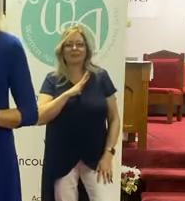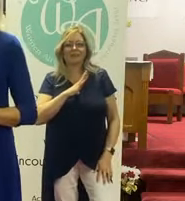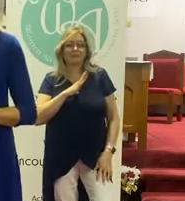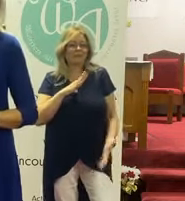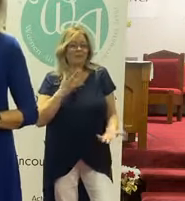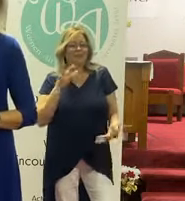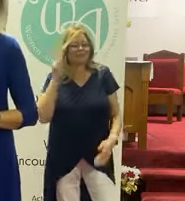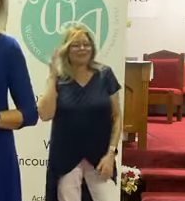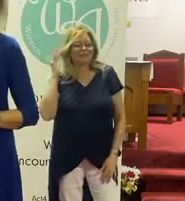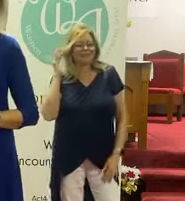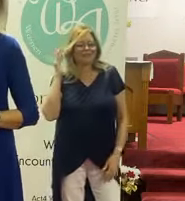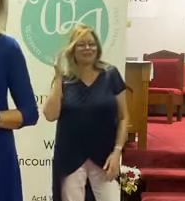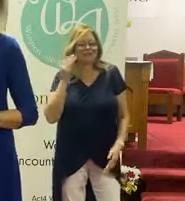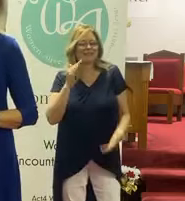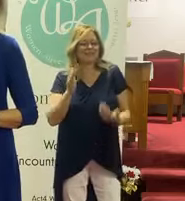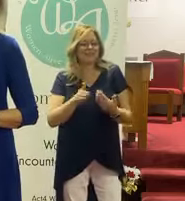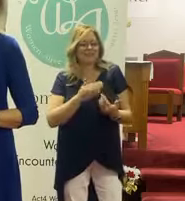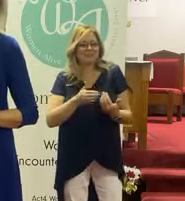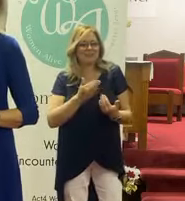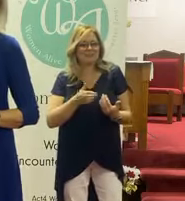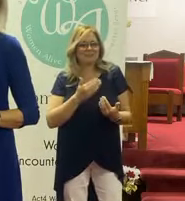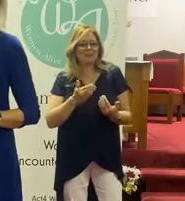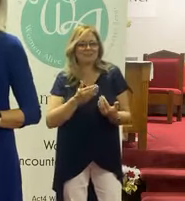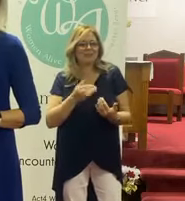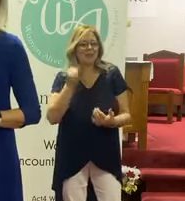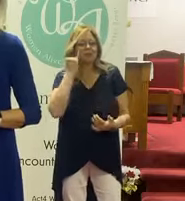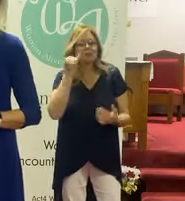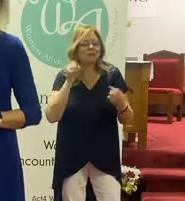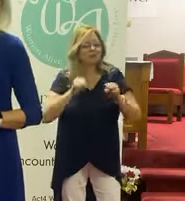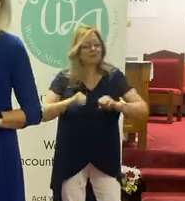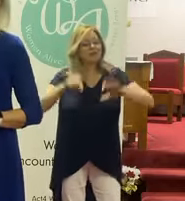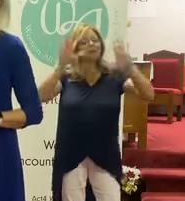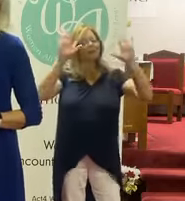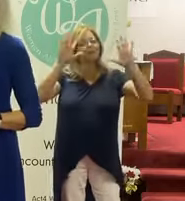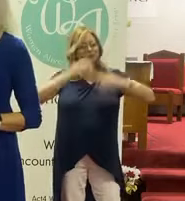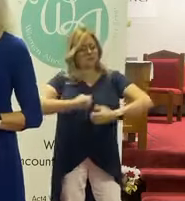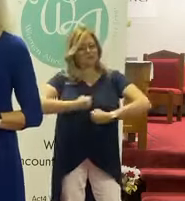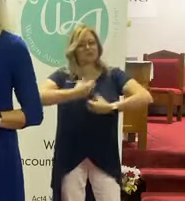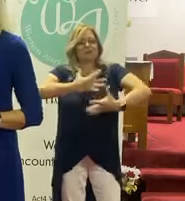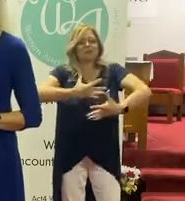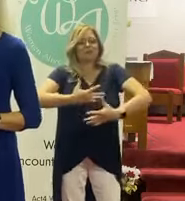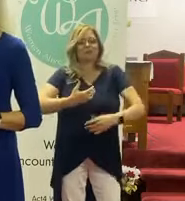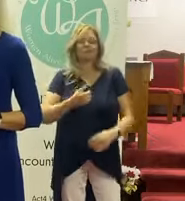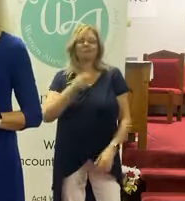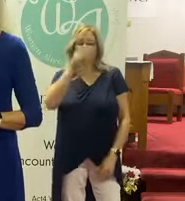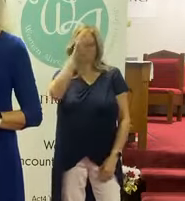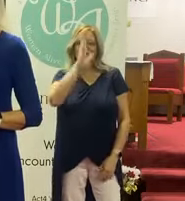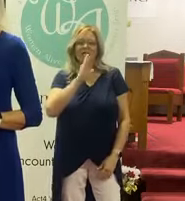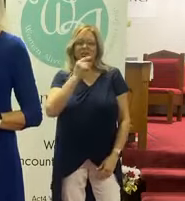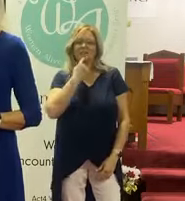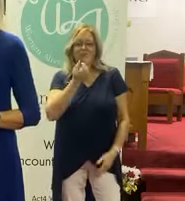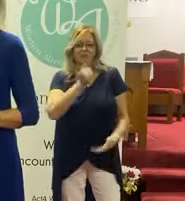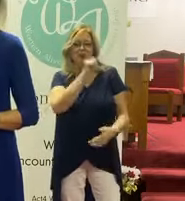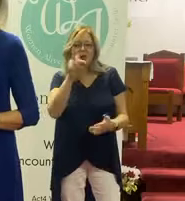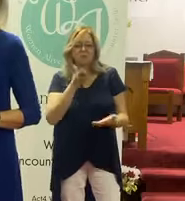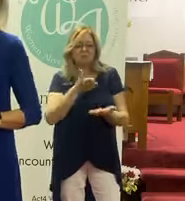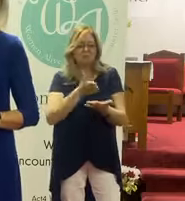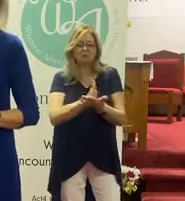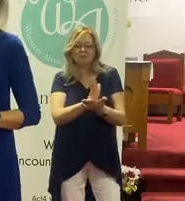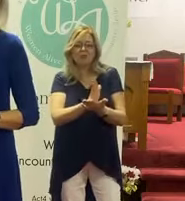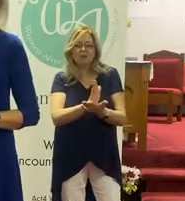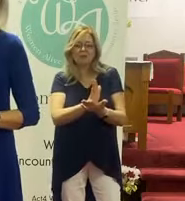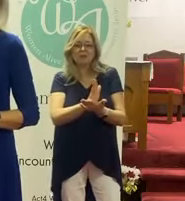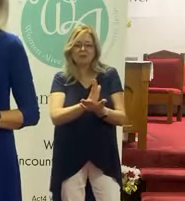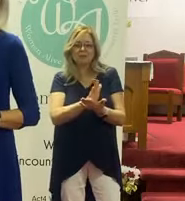That sounds so easy. If we'll just give in, then everything's going to work out. That's the simple